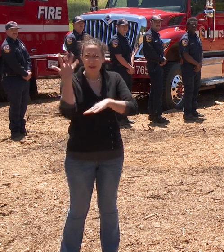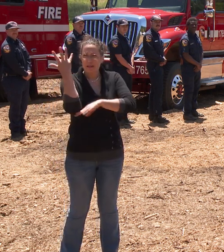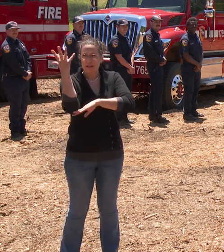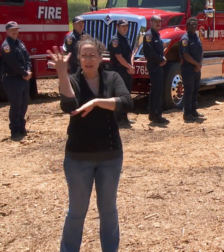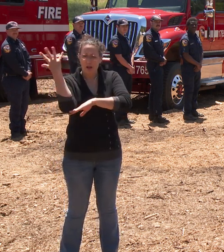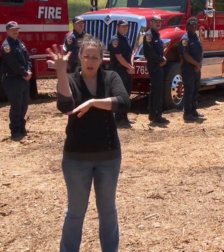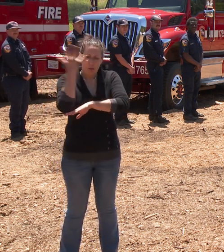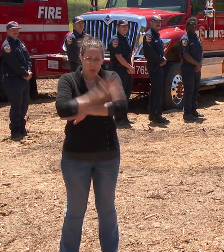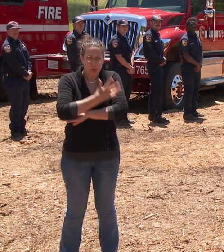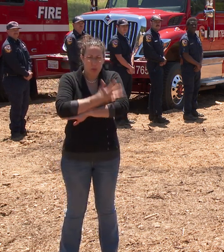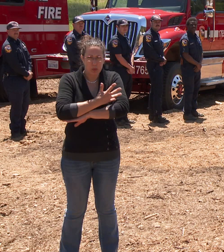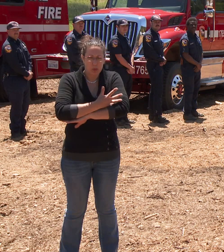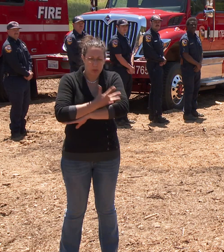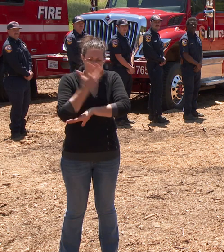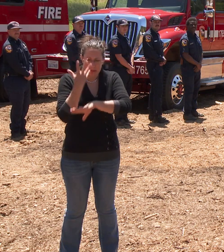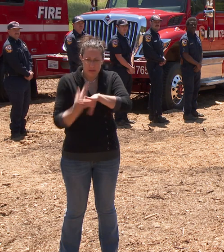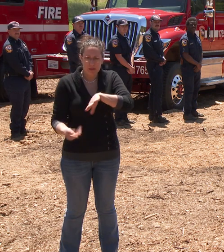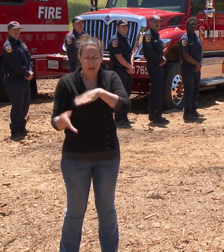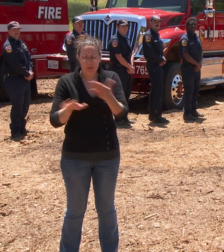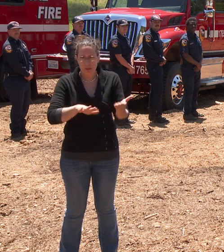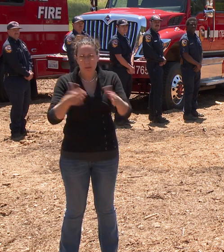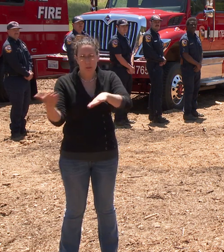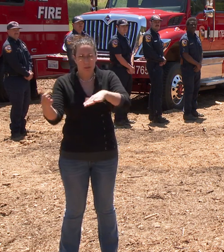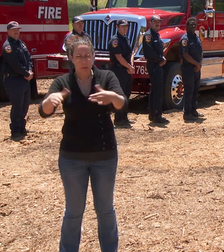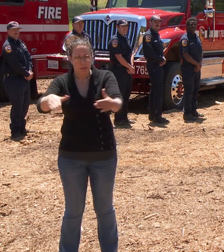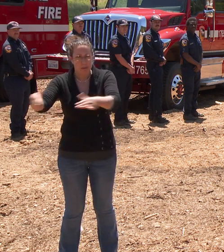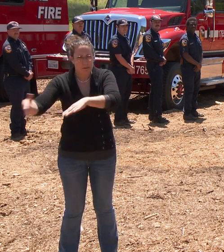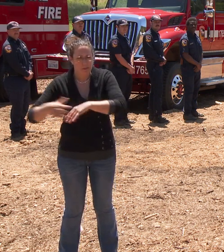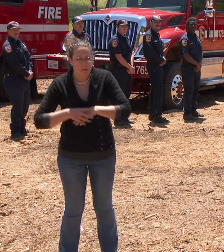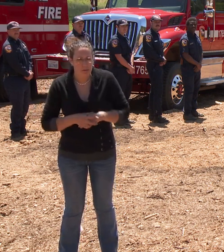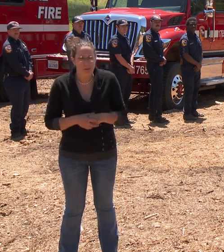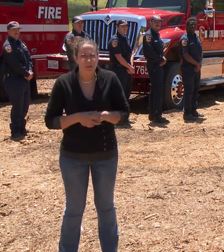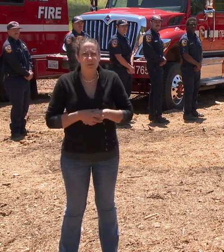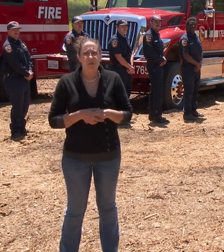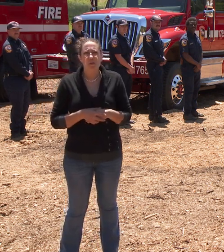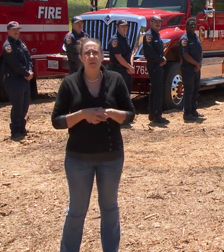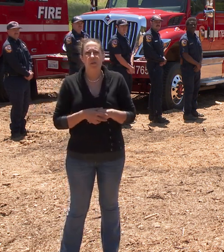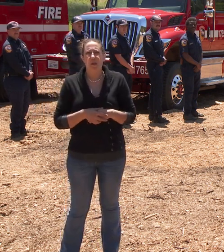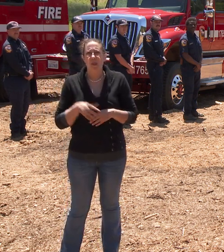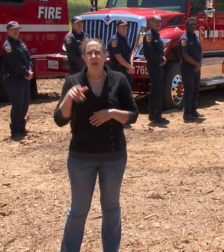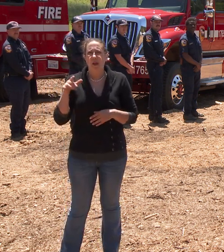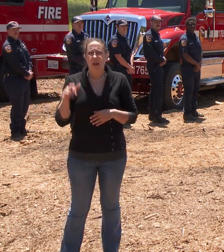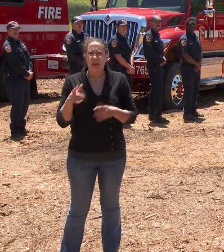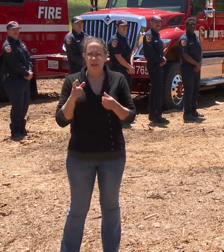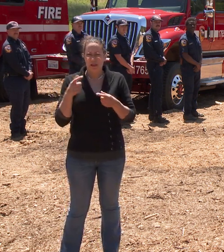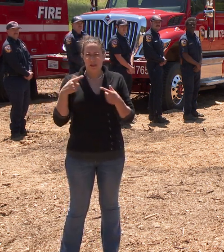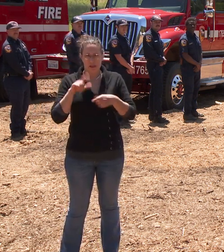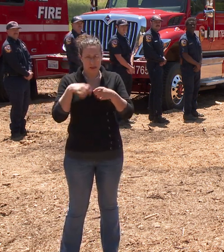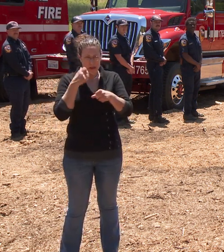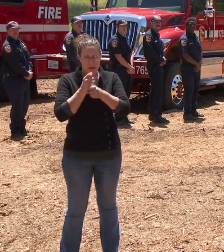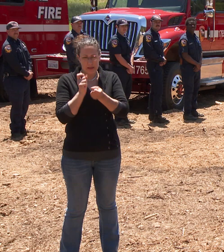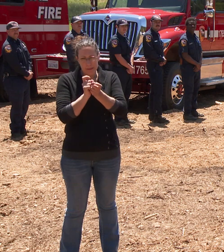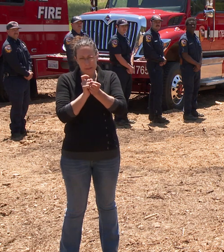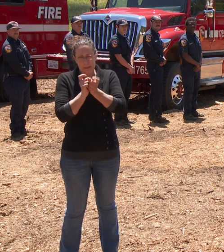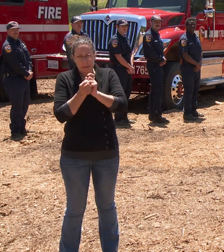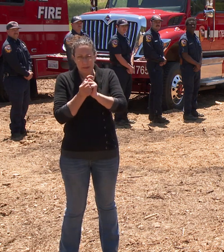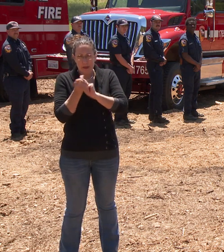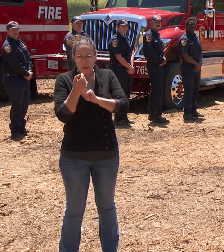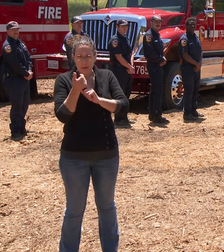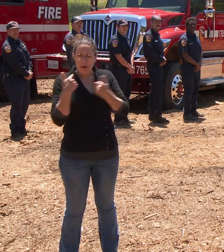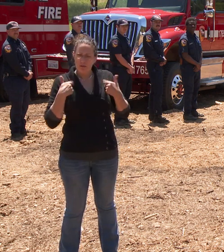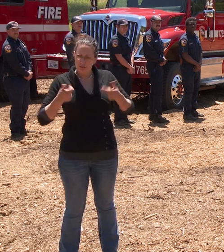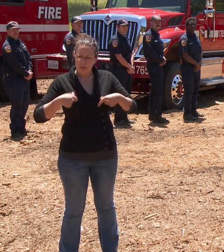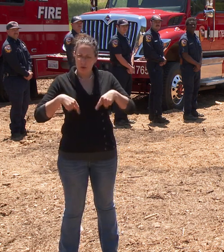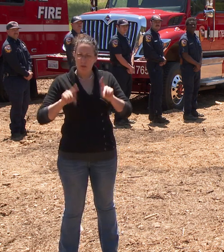material as a result of these winter storms. These slightly moderated years have also created opportunities